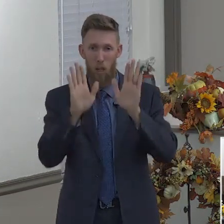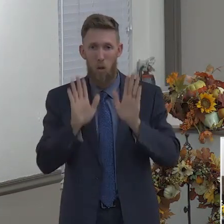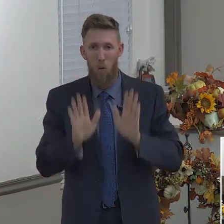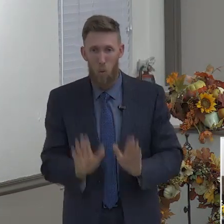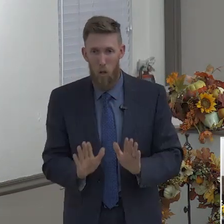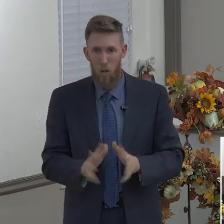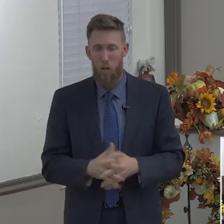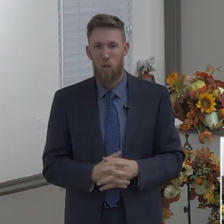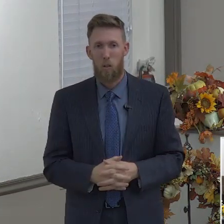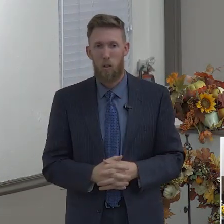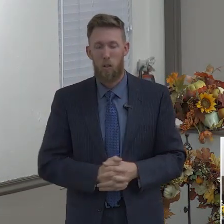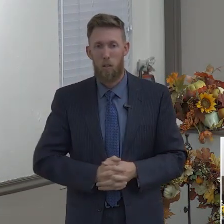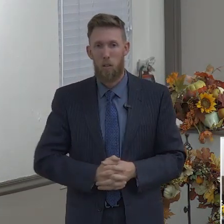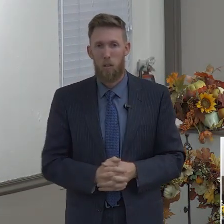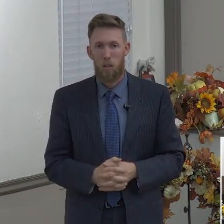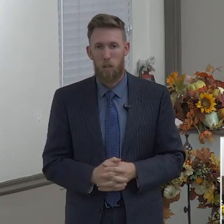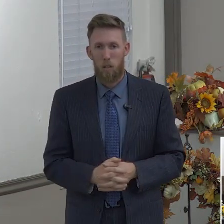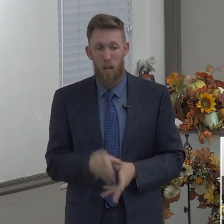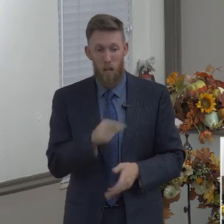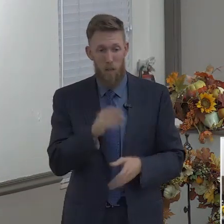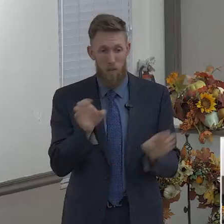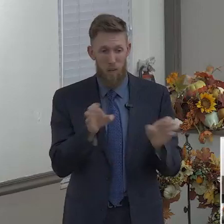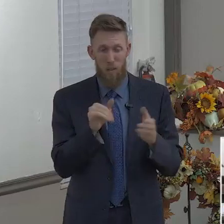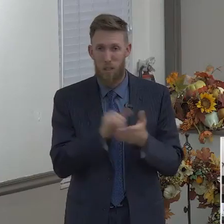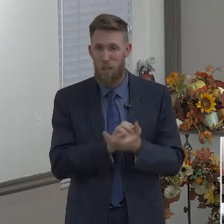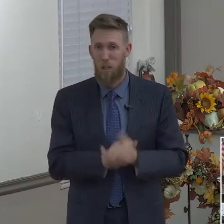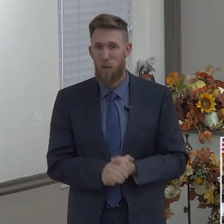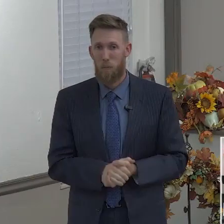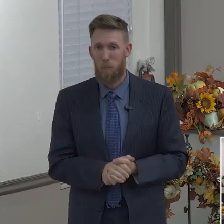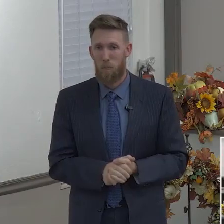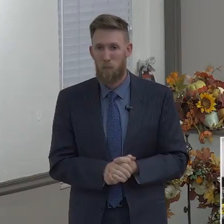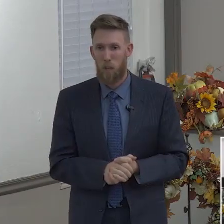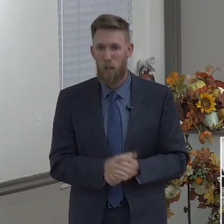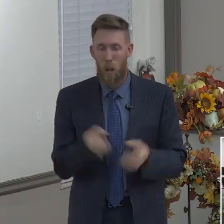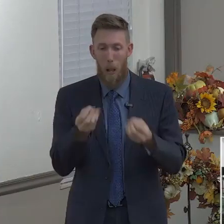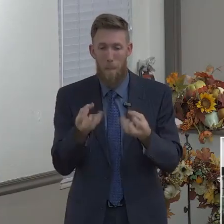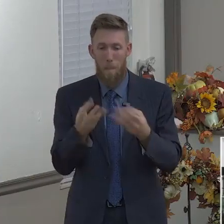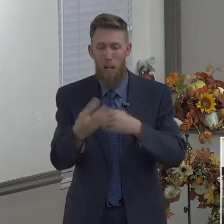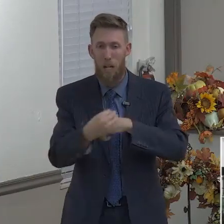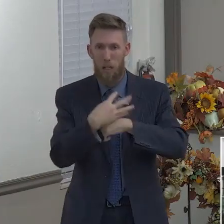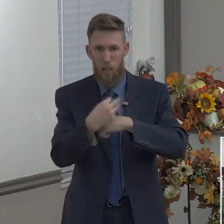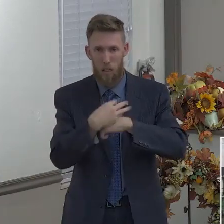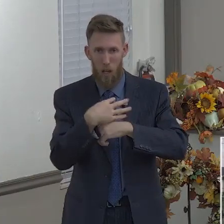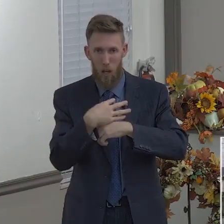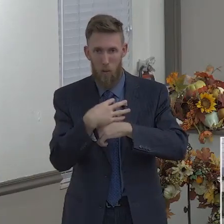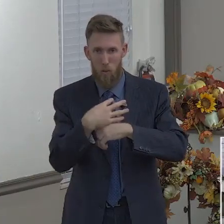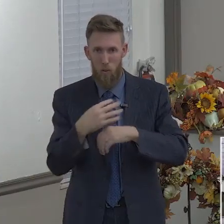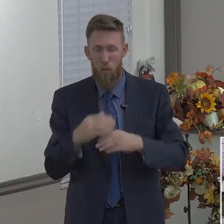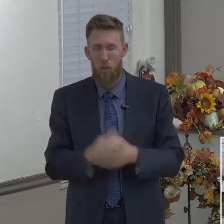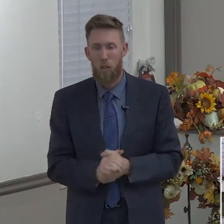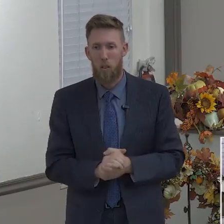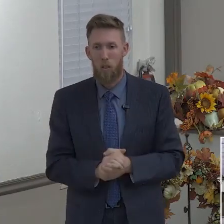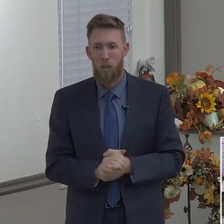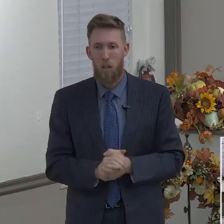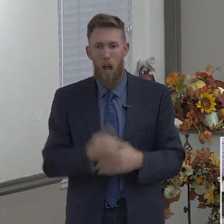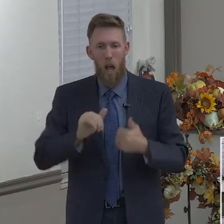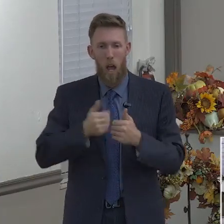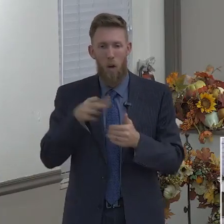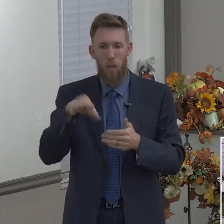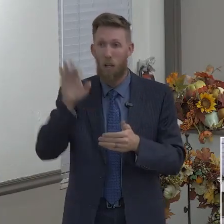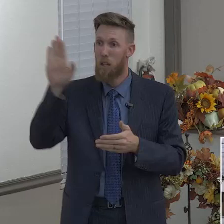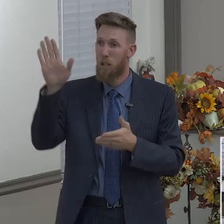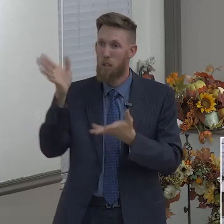Boy, a multitude of counselors. A multitude of counselors. How can we find God's will? Get some wise counsel.